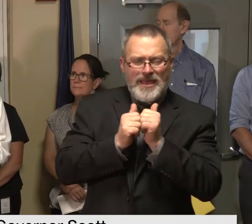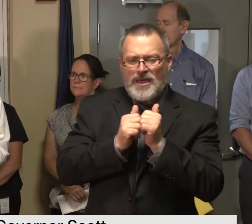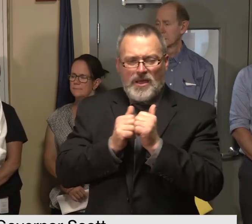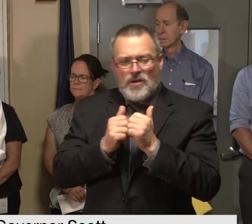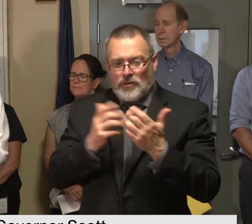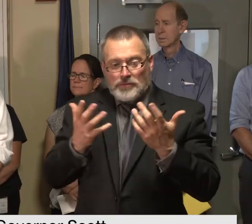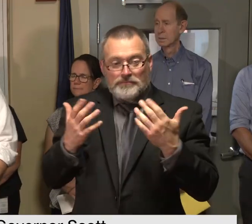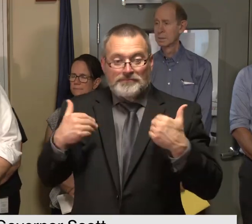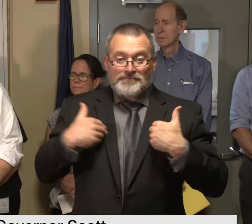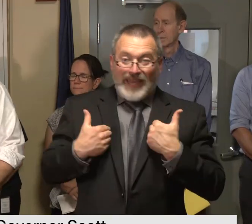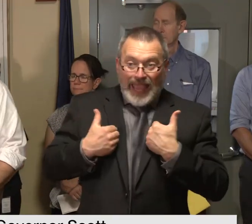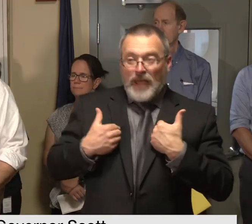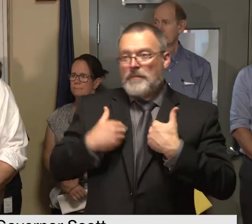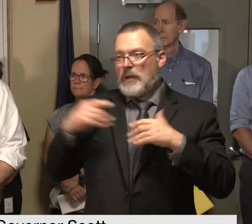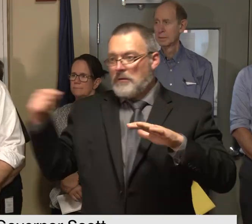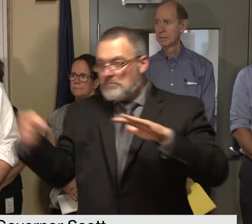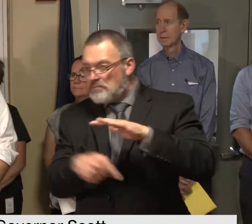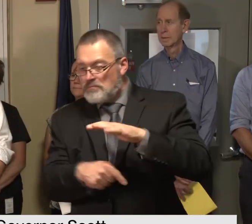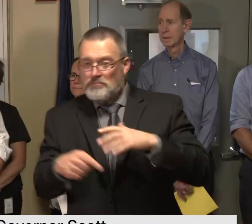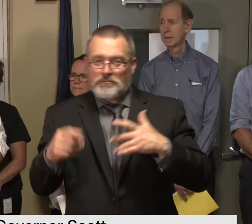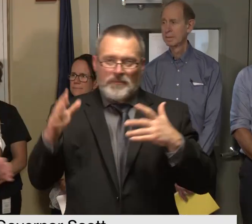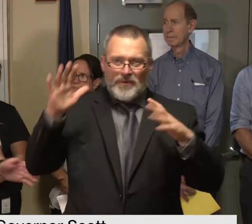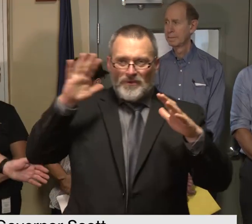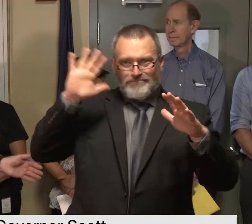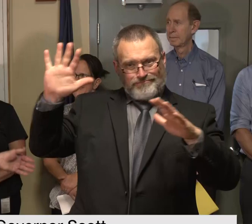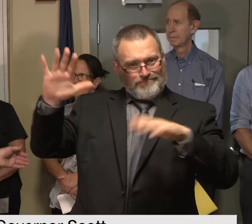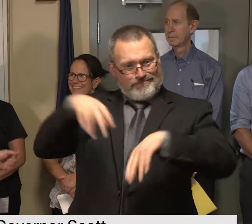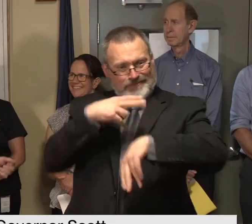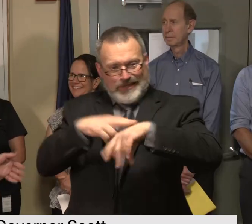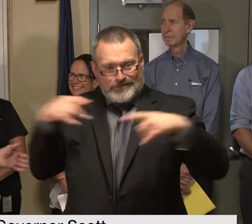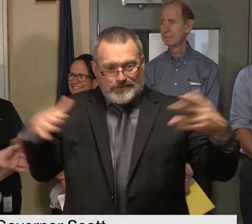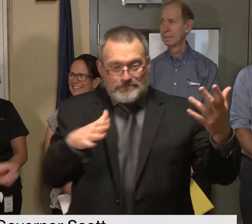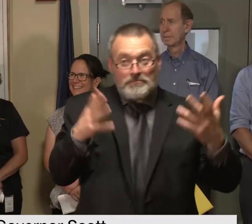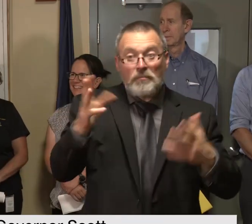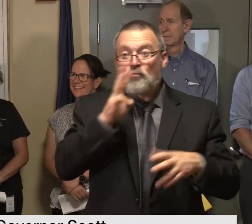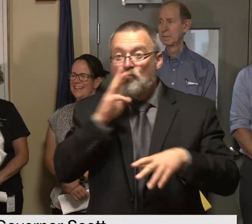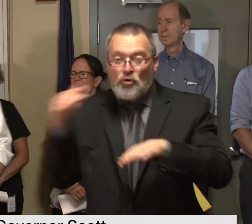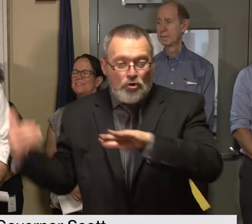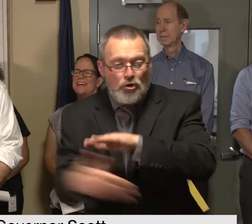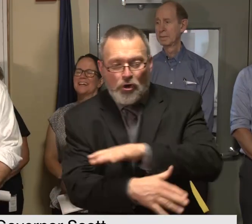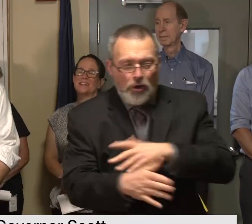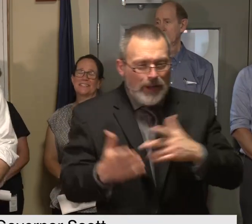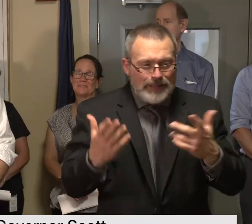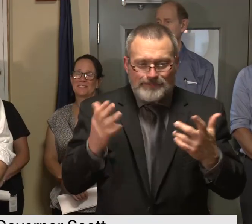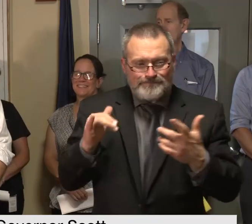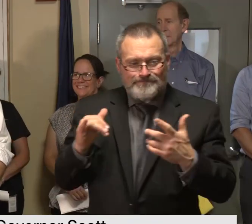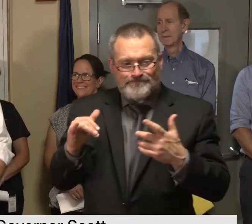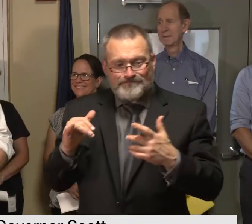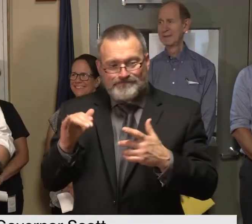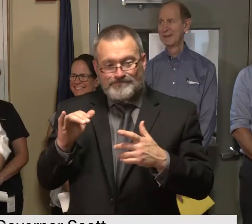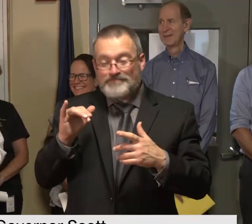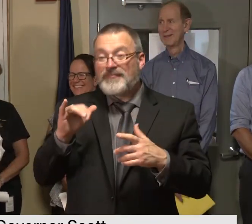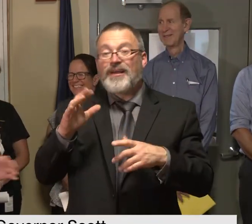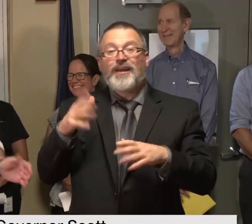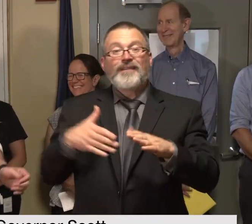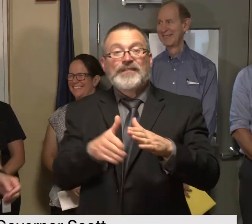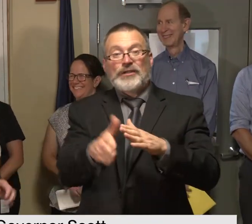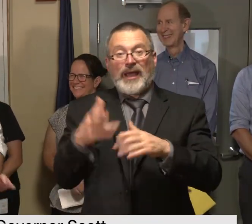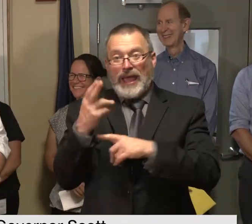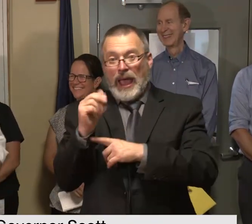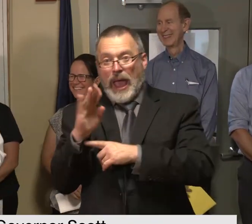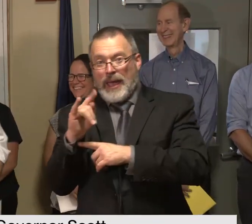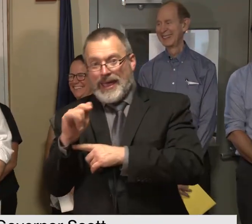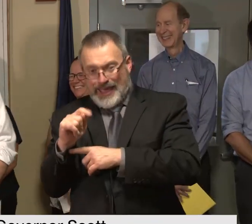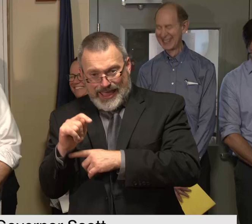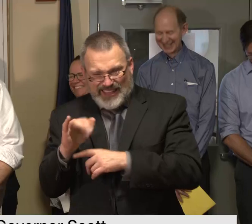wildlife fisheries and whatnot there's a term for that what i forget what it's called habitat connectivity thank you well i was